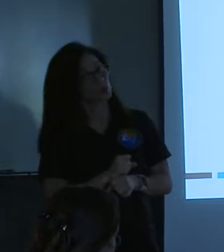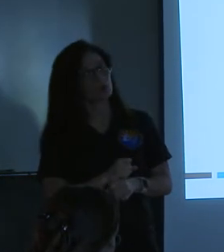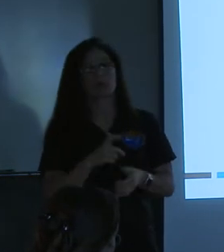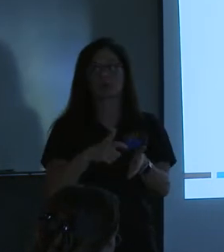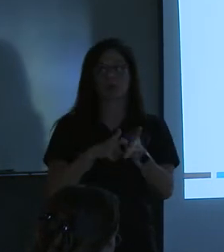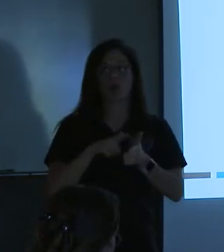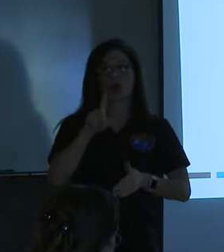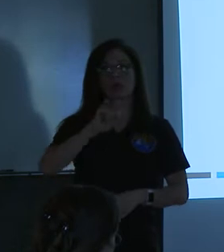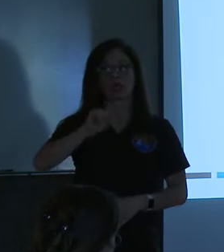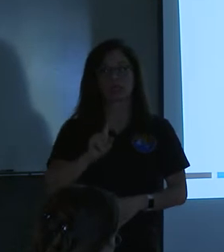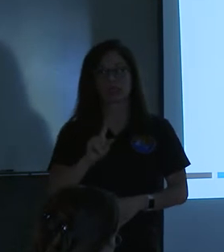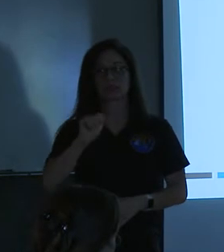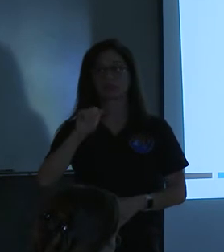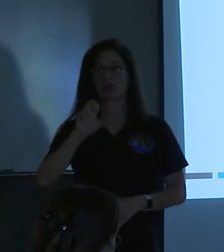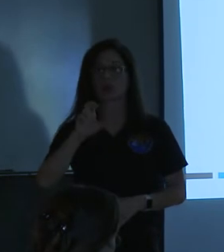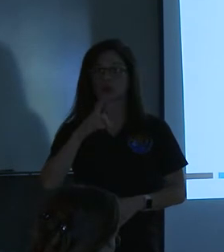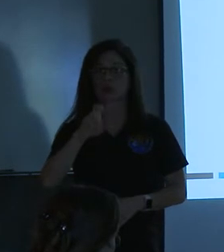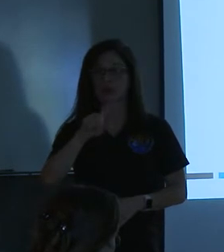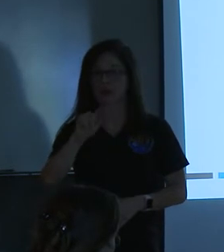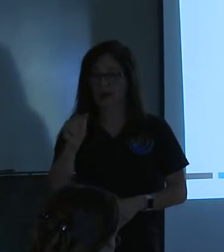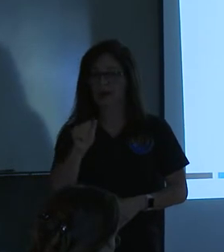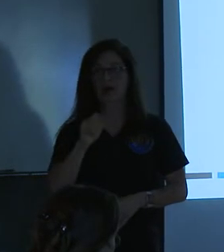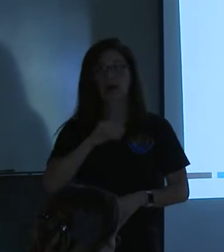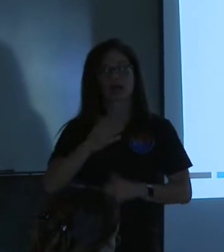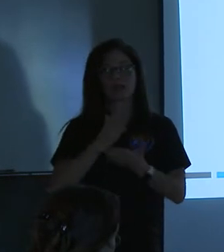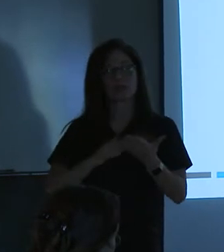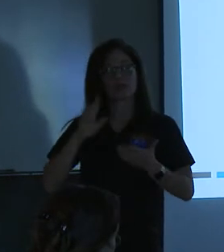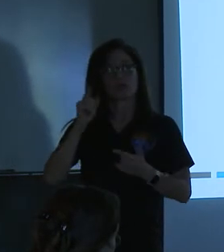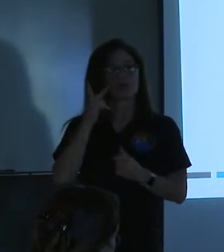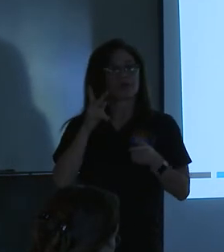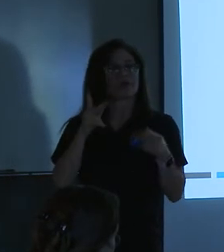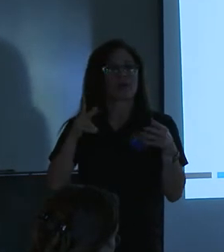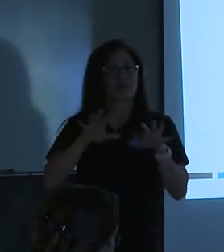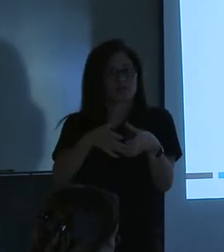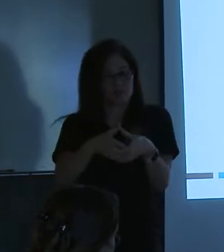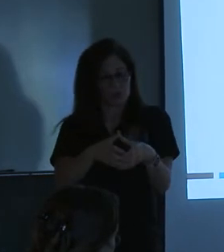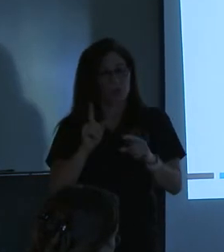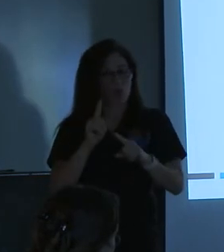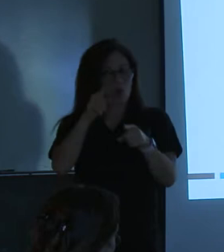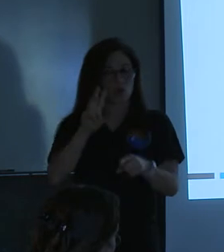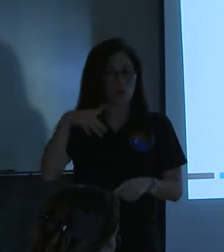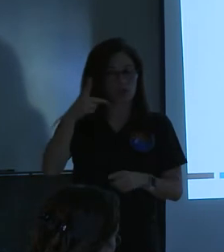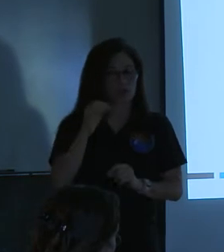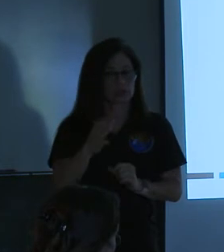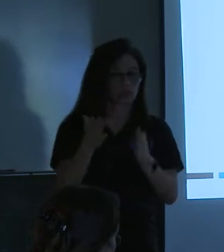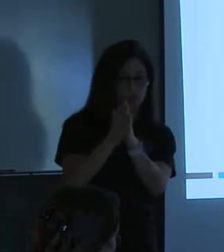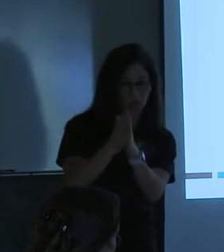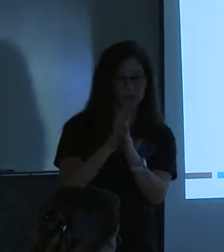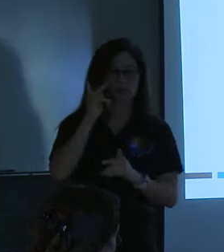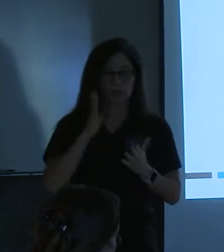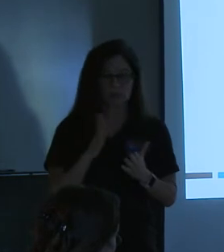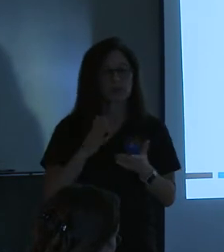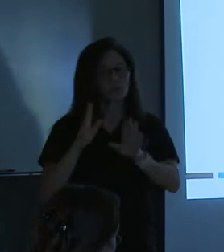and some of her peers to go back to Washington and ask and motivate them to say, hey, we